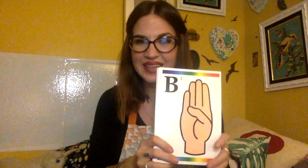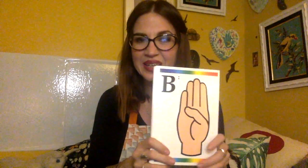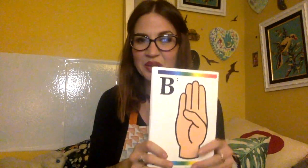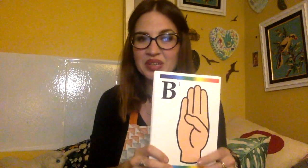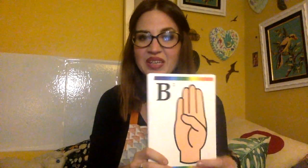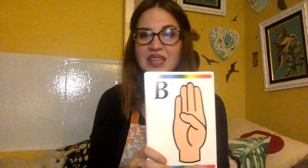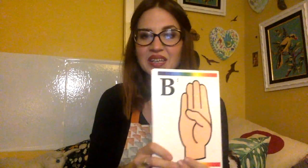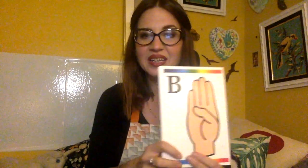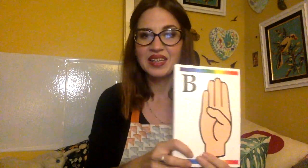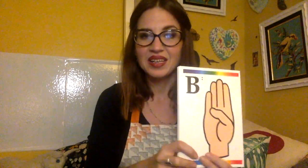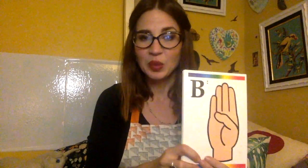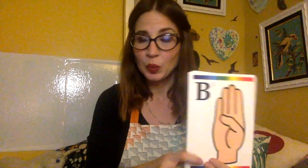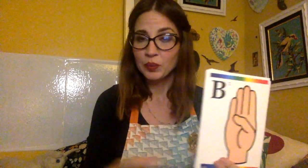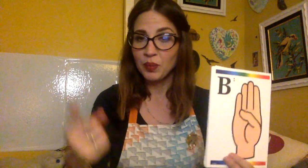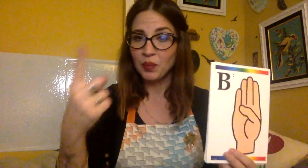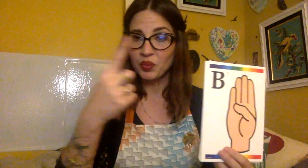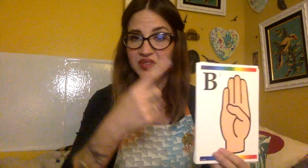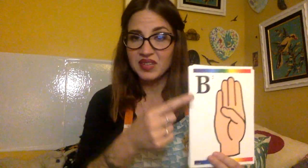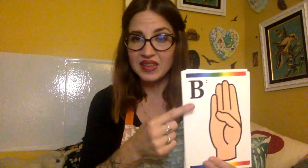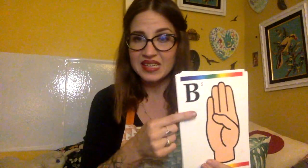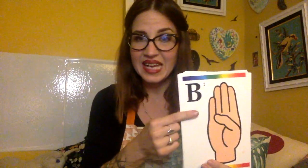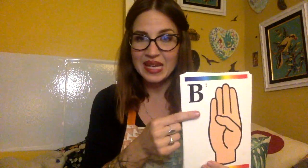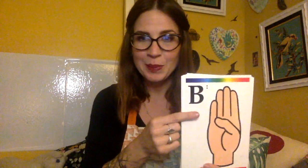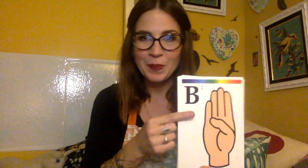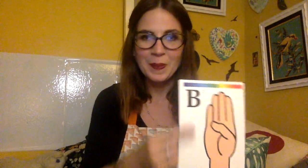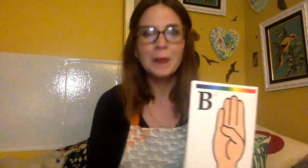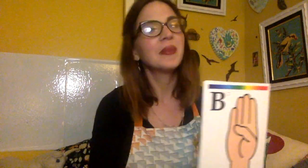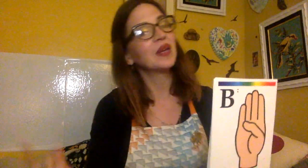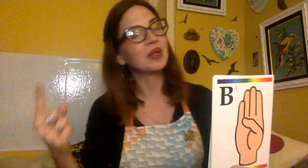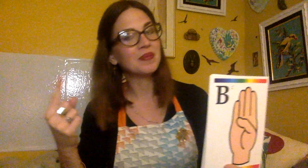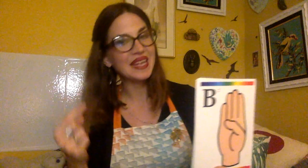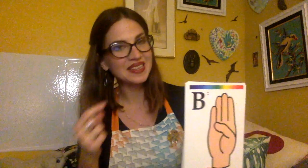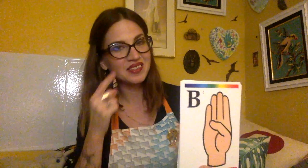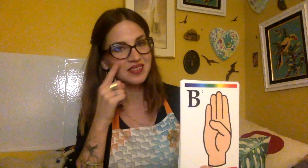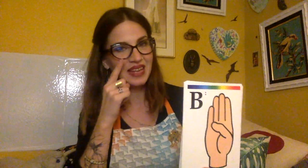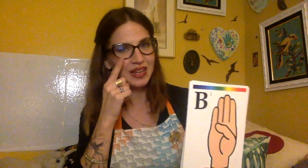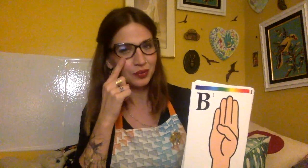Remember, say the name, then we make the sound.